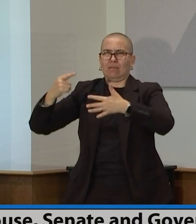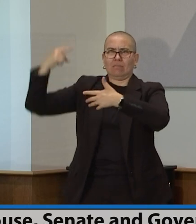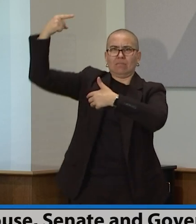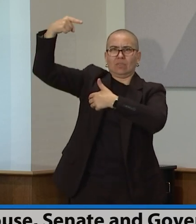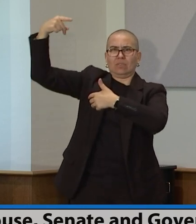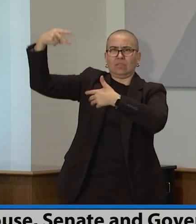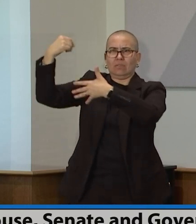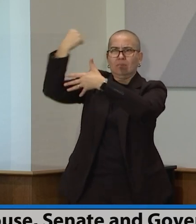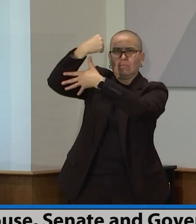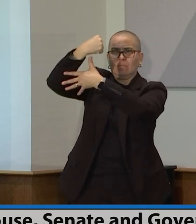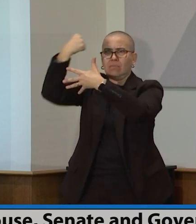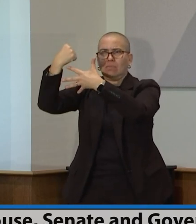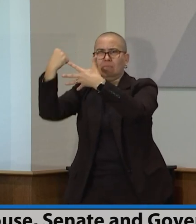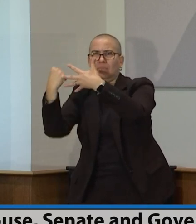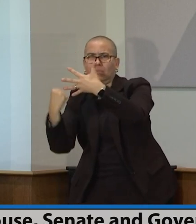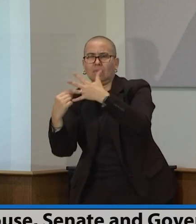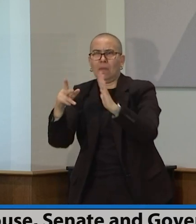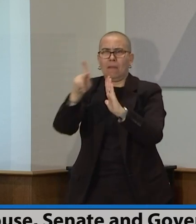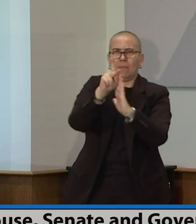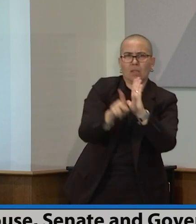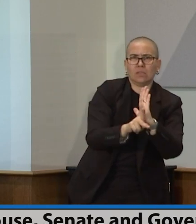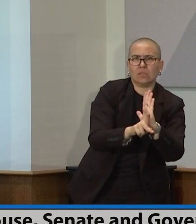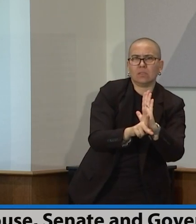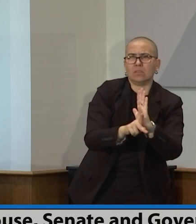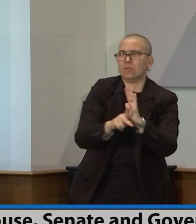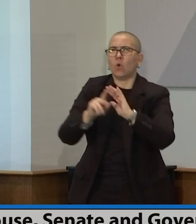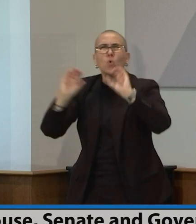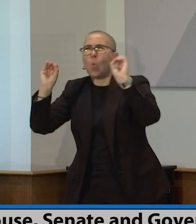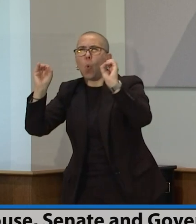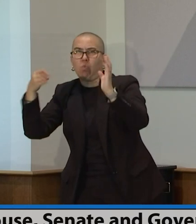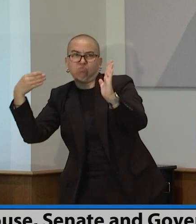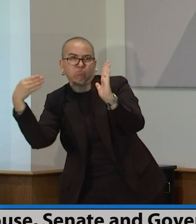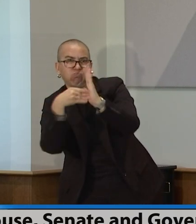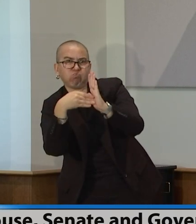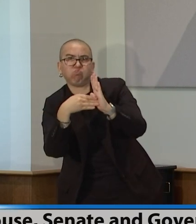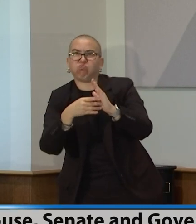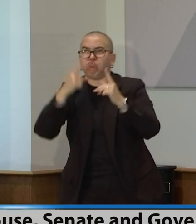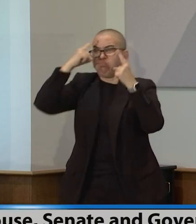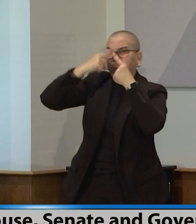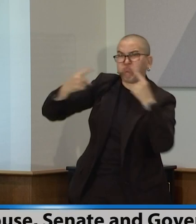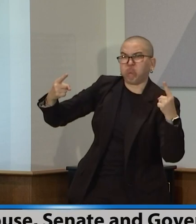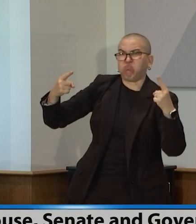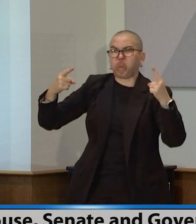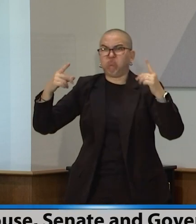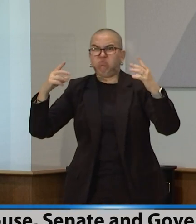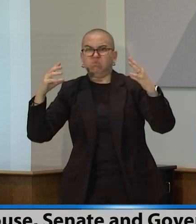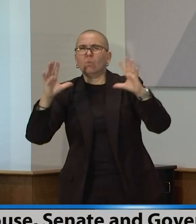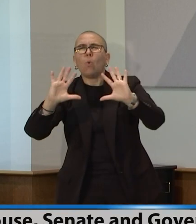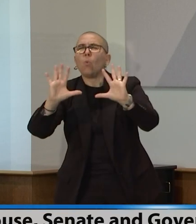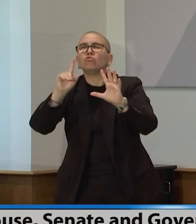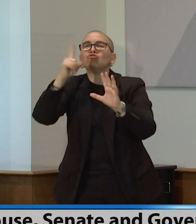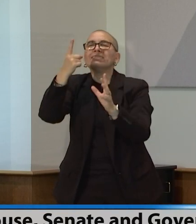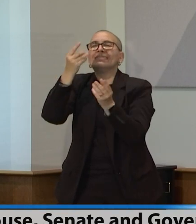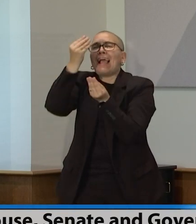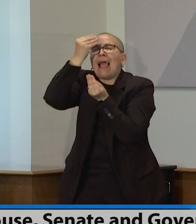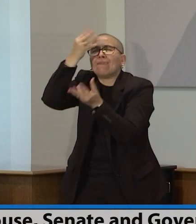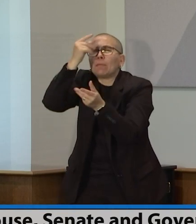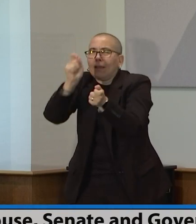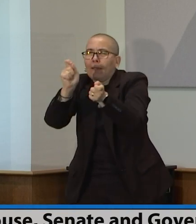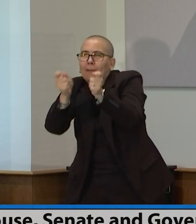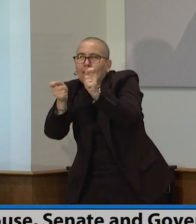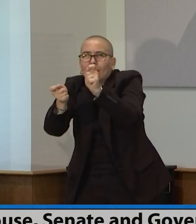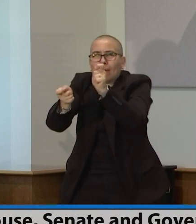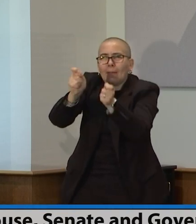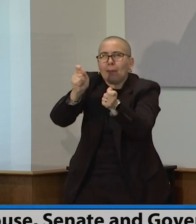probably should be noted, Senator Gazelka, for your caucus, that yes, you did talk about these issues and said how important they are. As we,